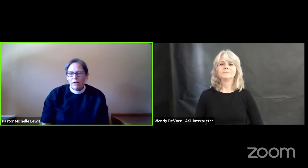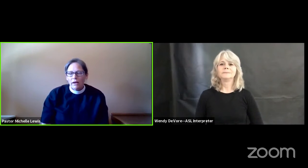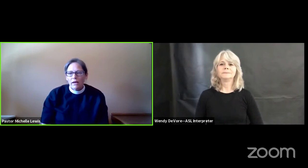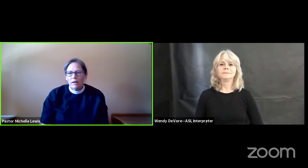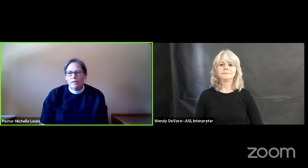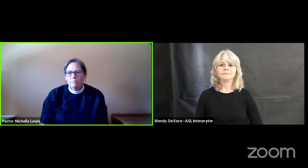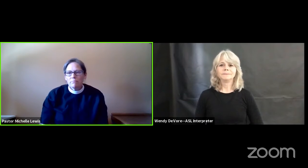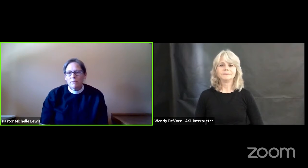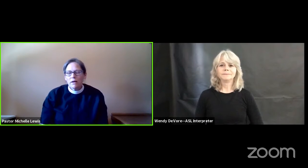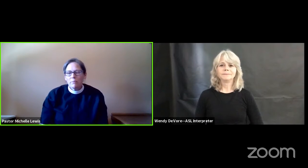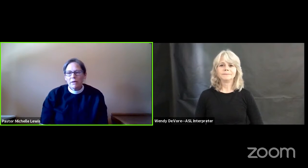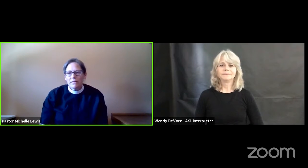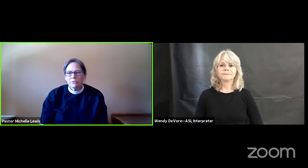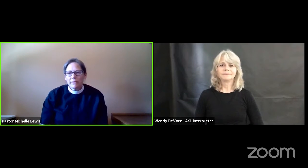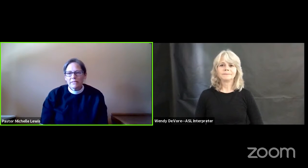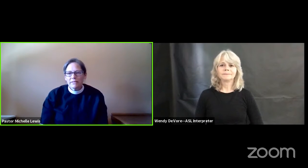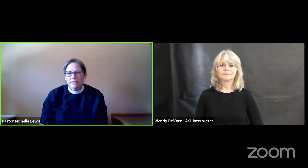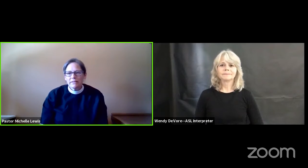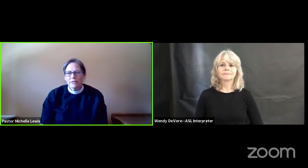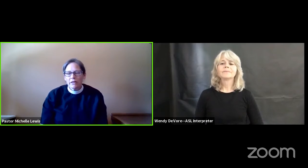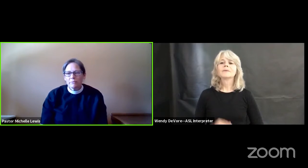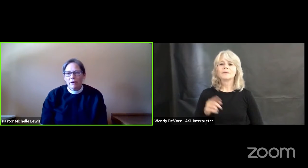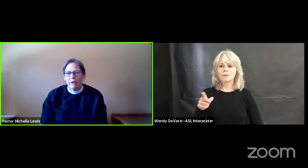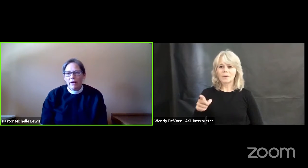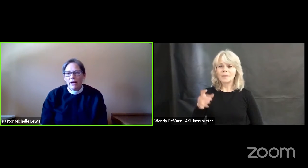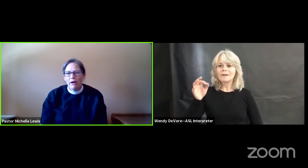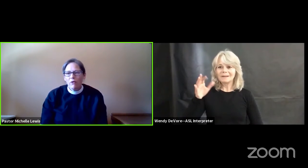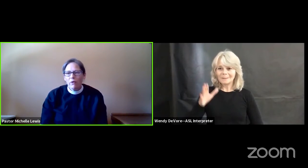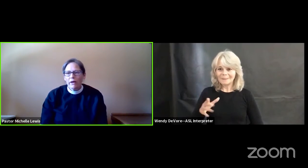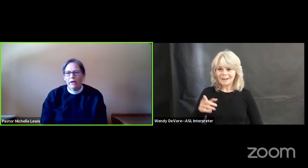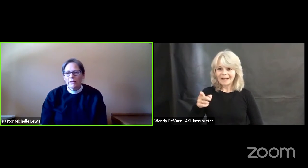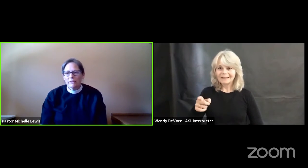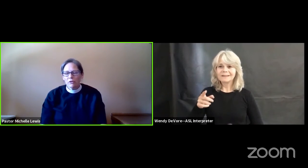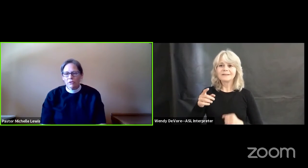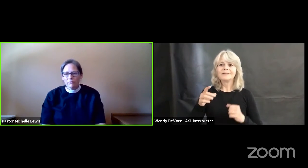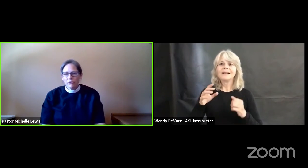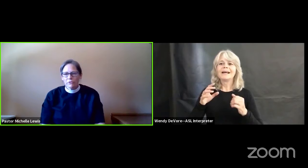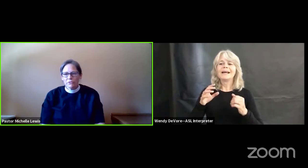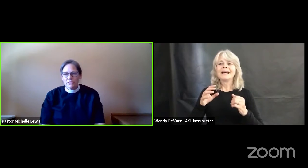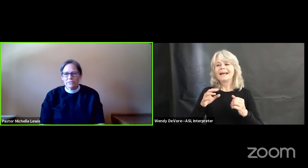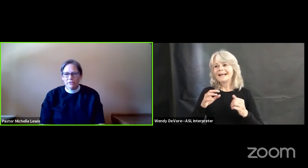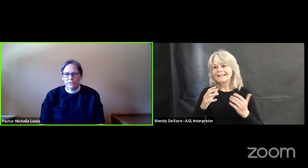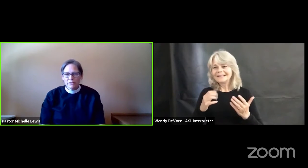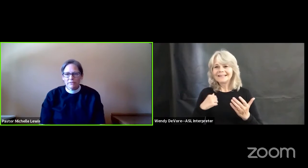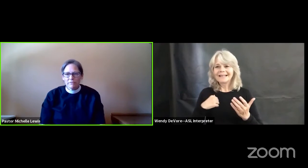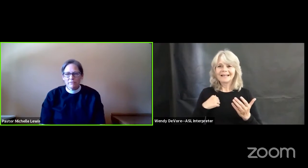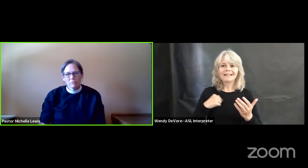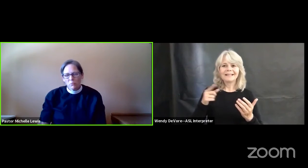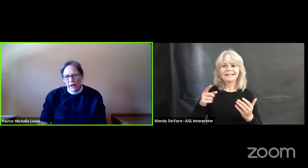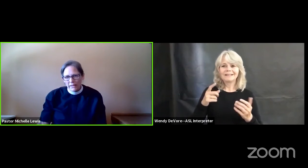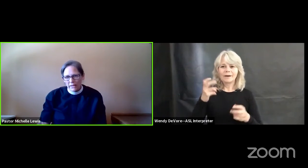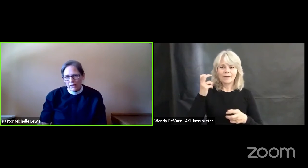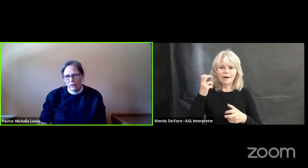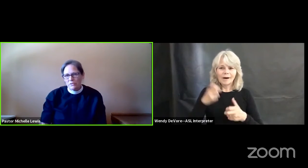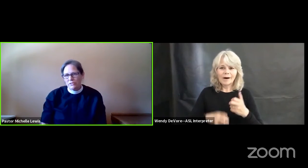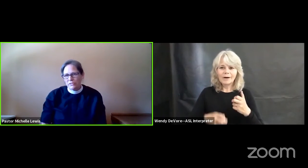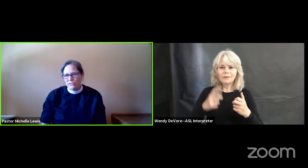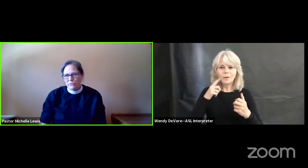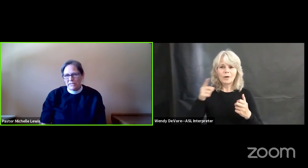and Pastor Mehta has talked about how it's hard for her to start writing or start doing